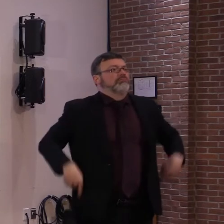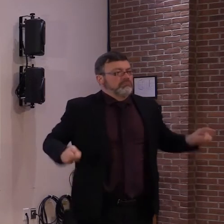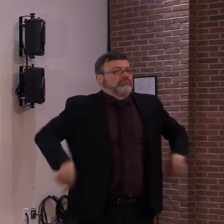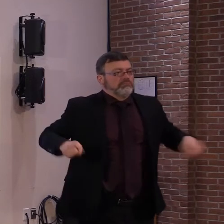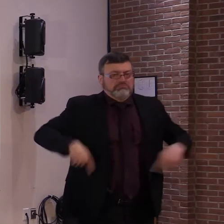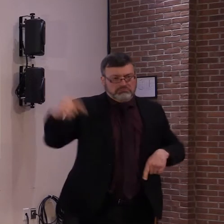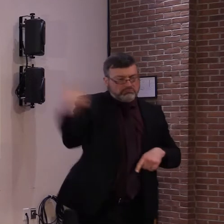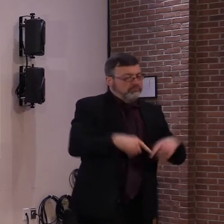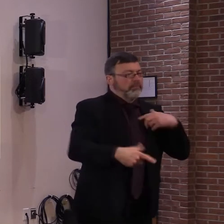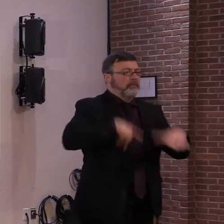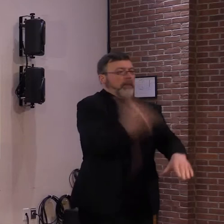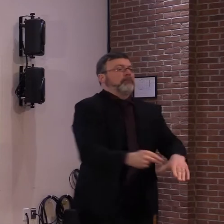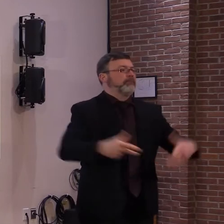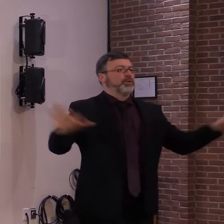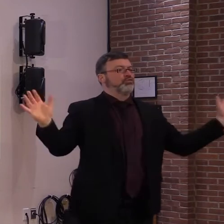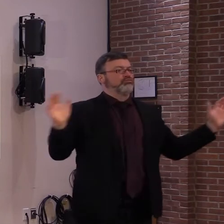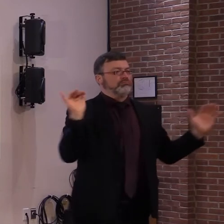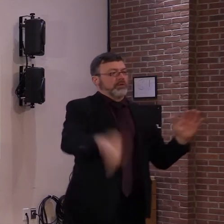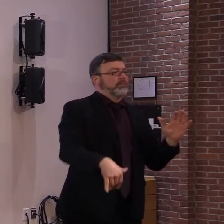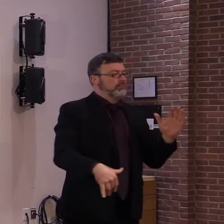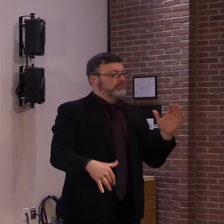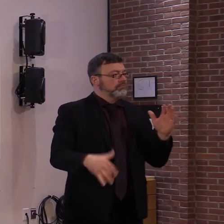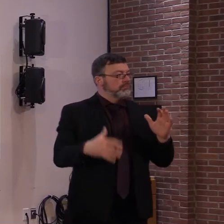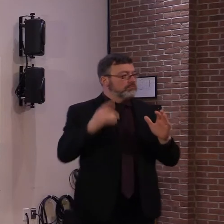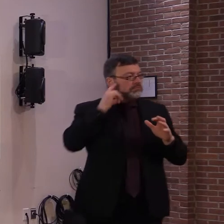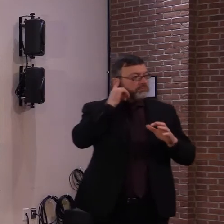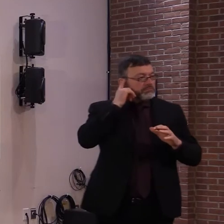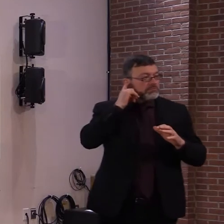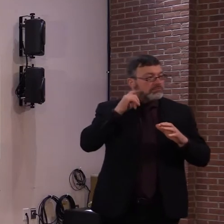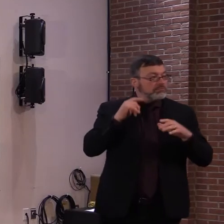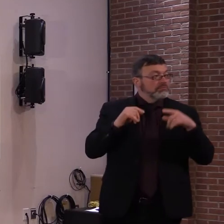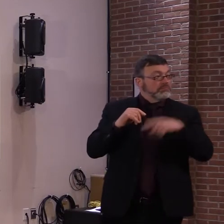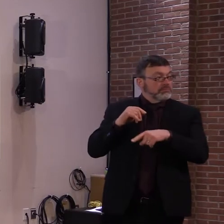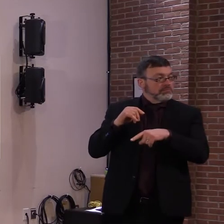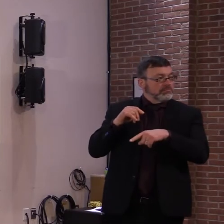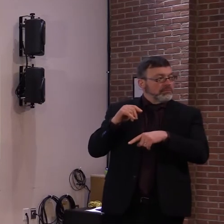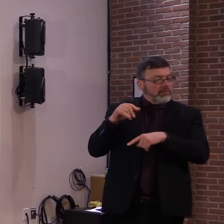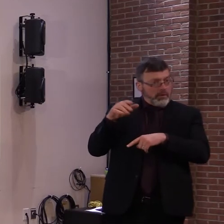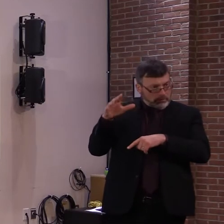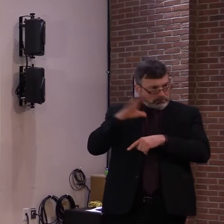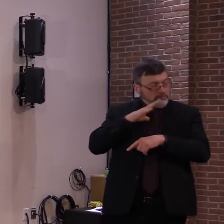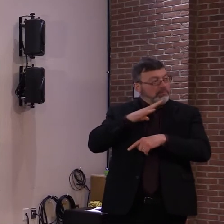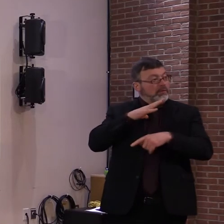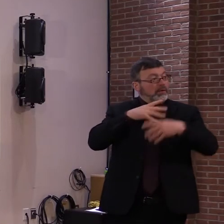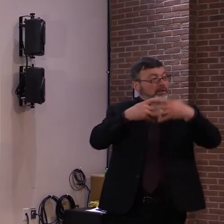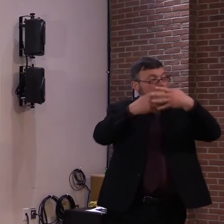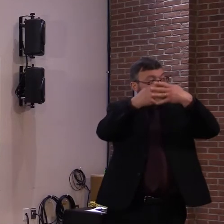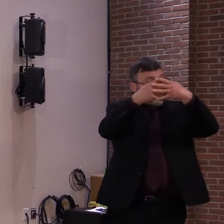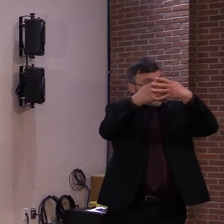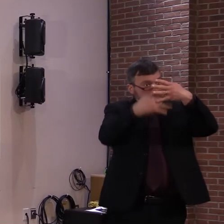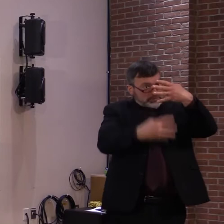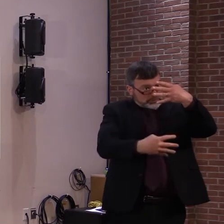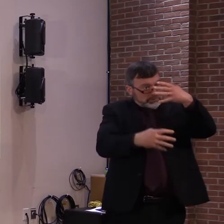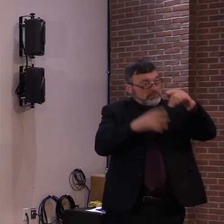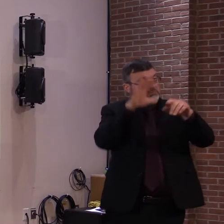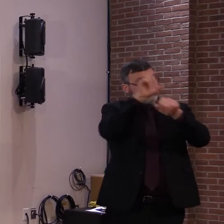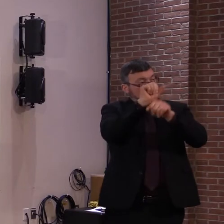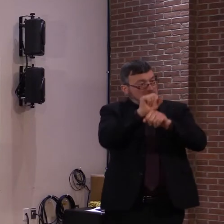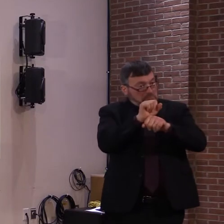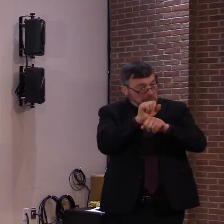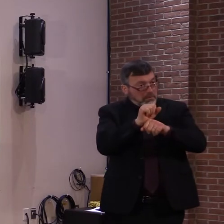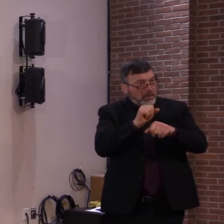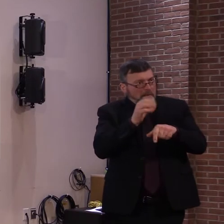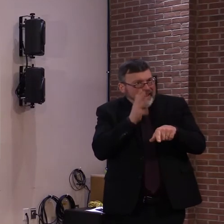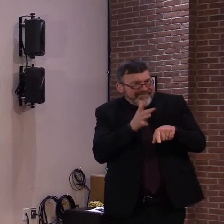be willing to let spoil before reassessing the plan? No, we, we, we, we're, trying to make